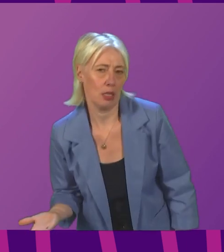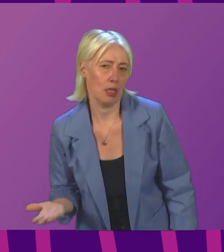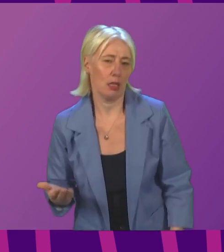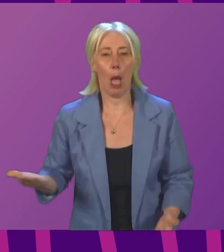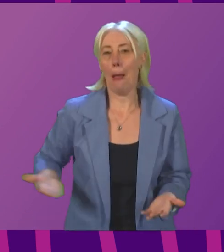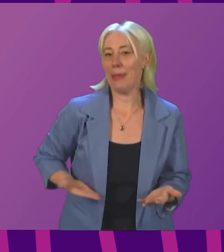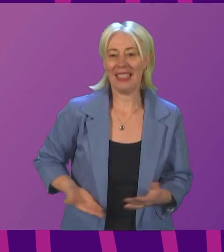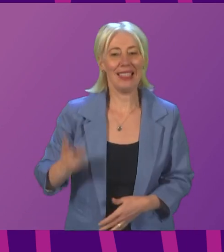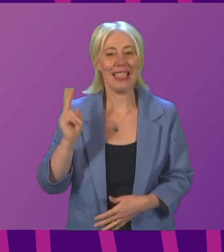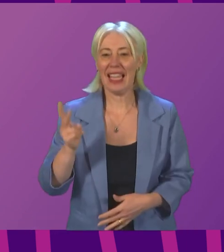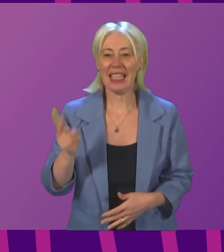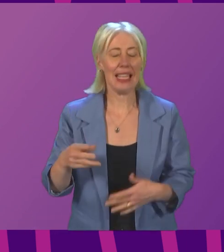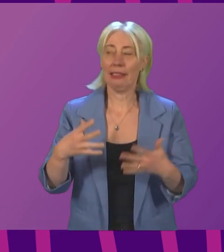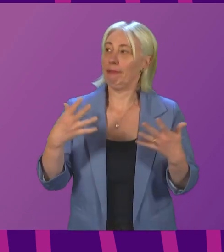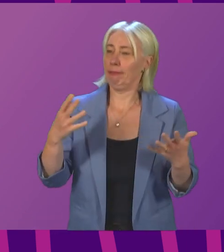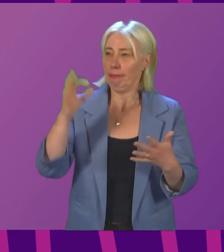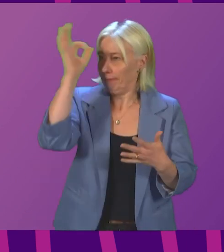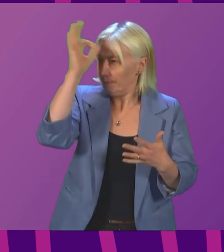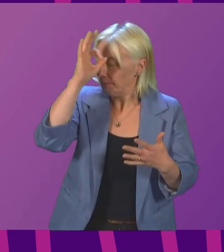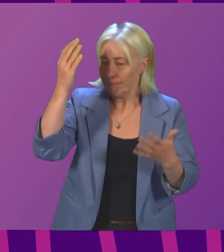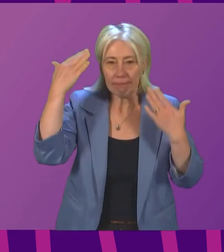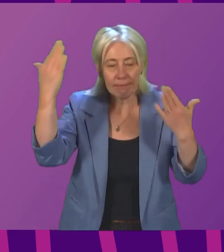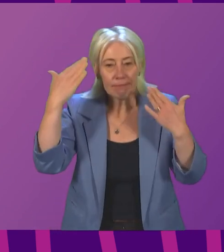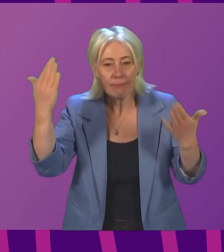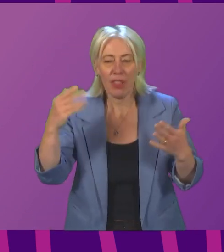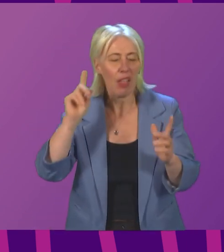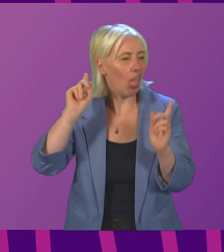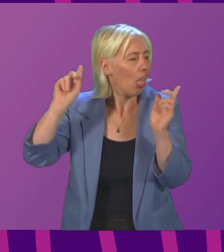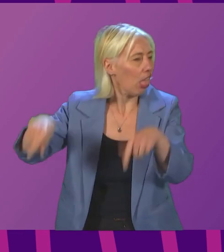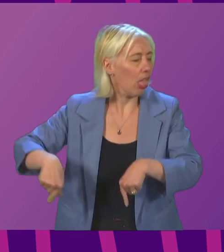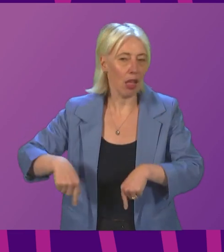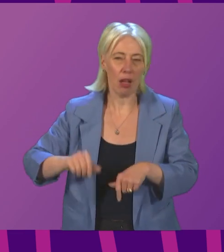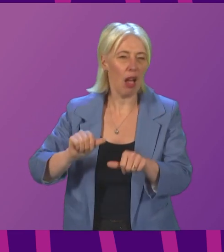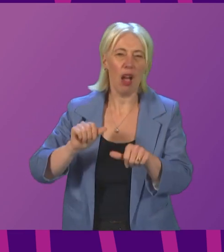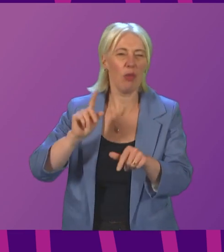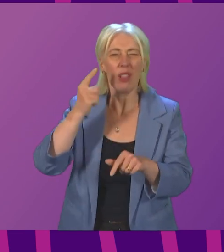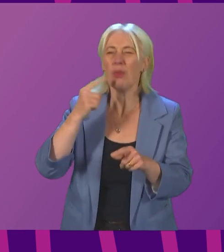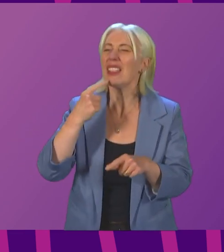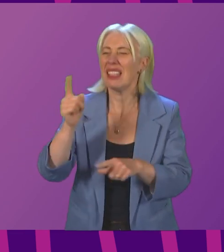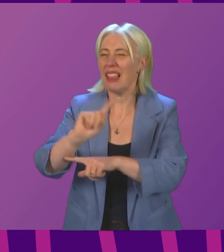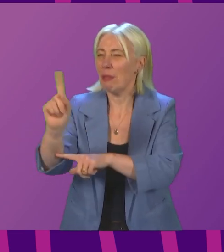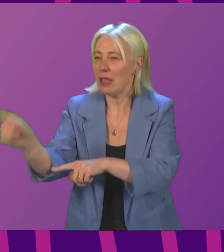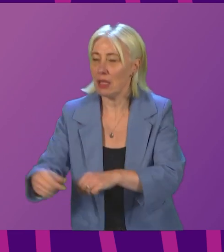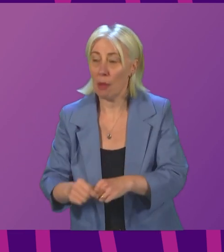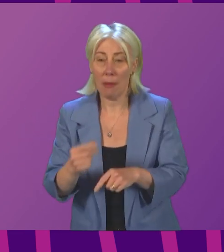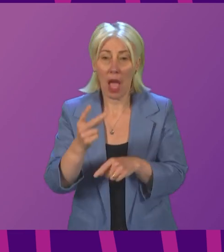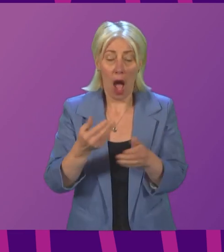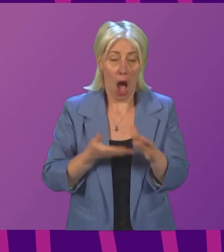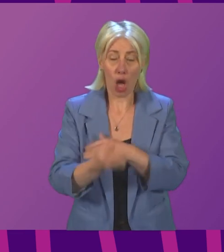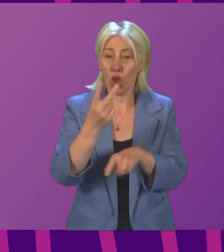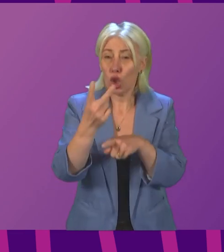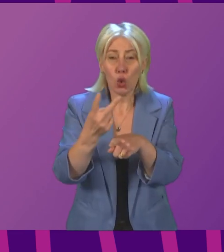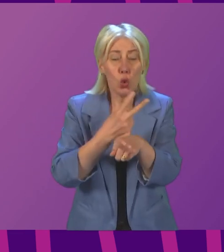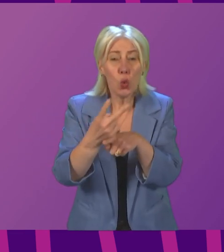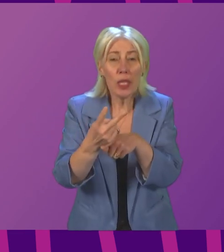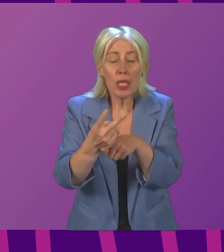are once again being left in the dark and treated as an afterthought. They might have less than two weeks to adapt to